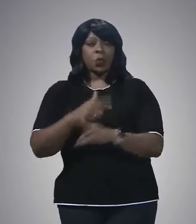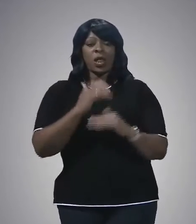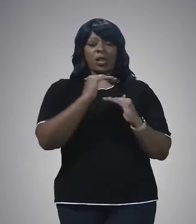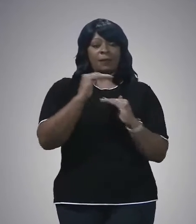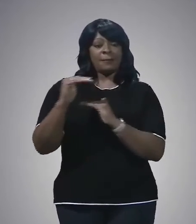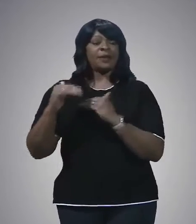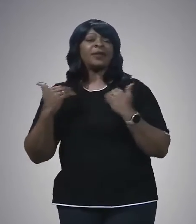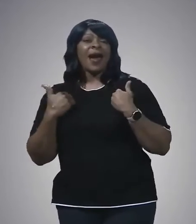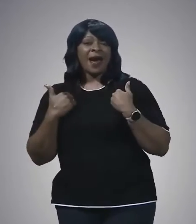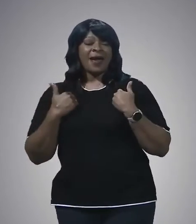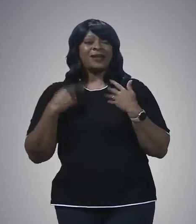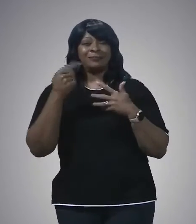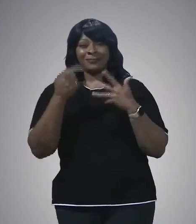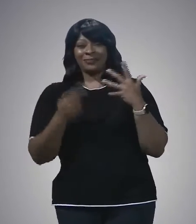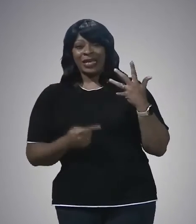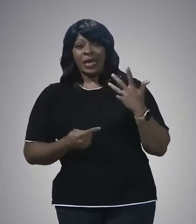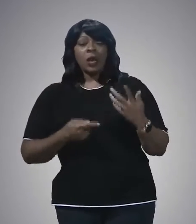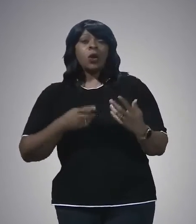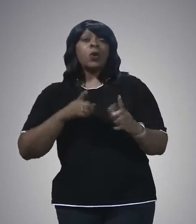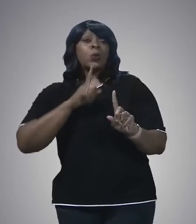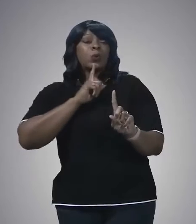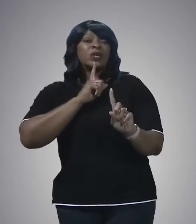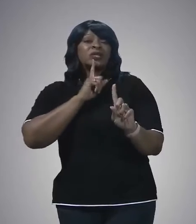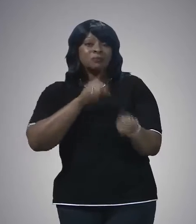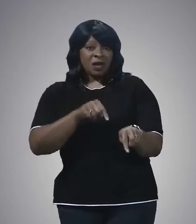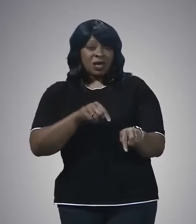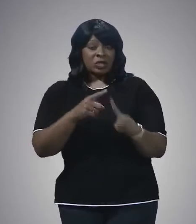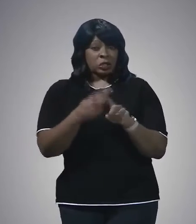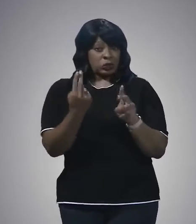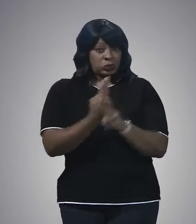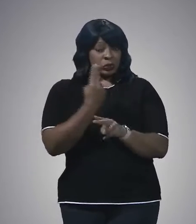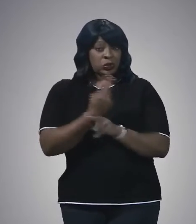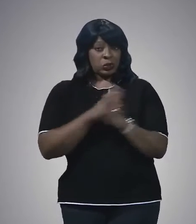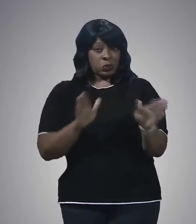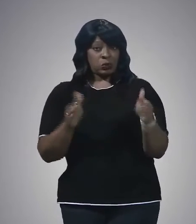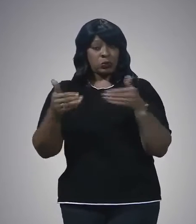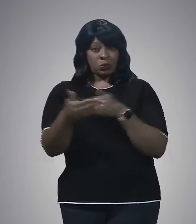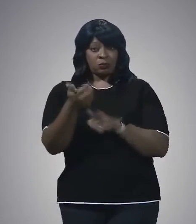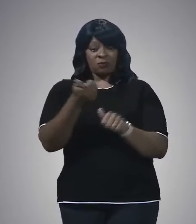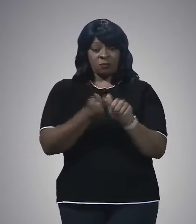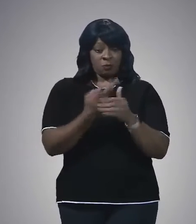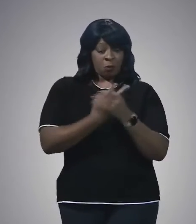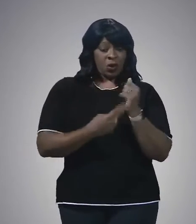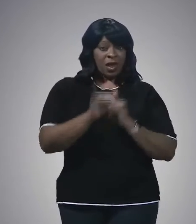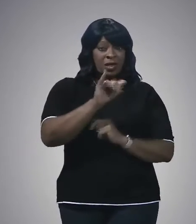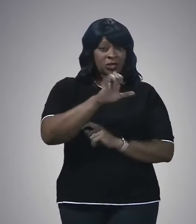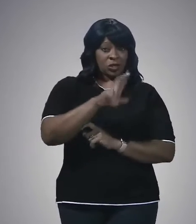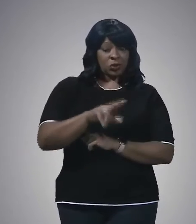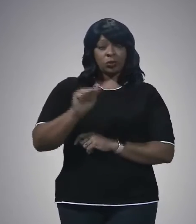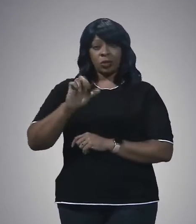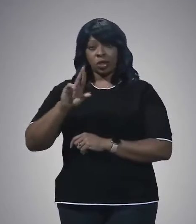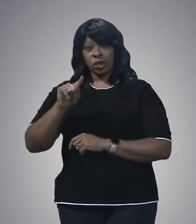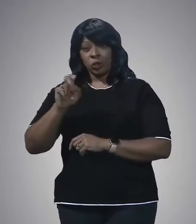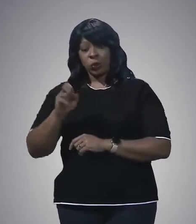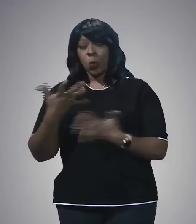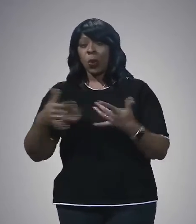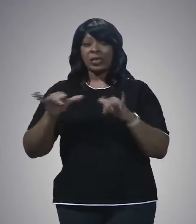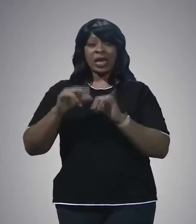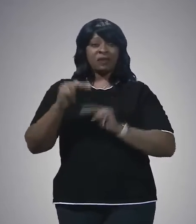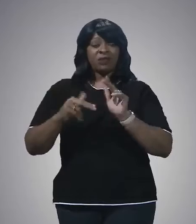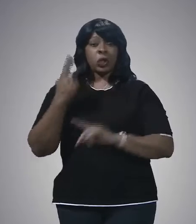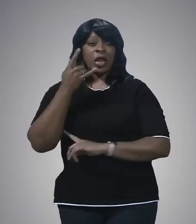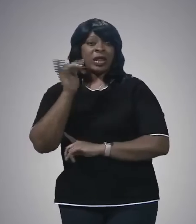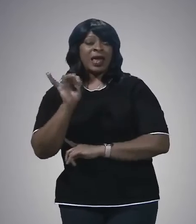they have. So the response will be in proportion to the utilization of the rooms, both ICU and acute care and the size of the facility. So